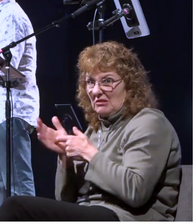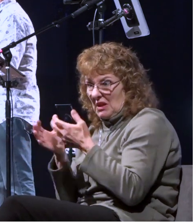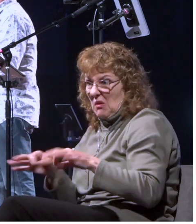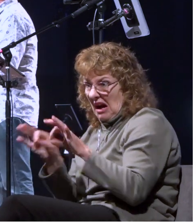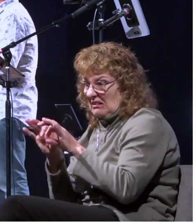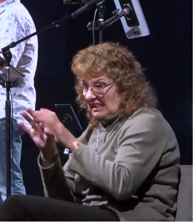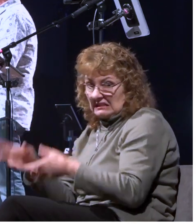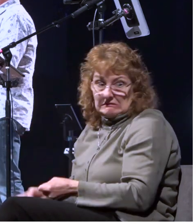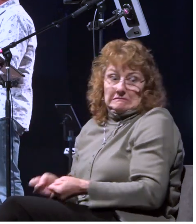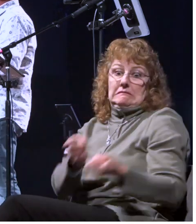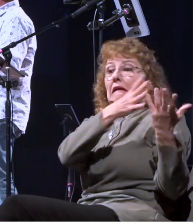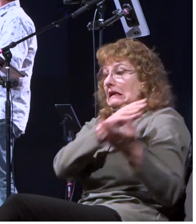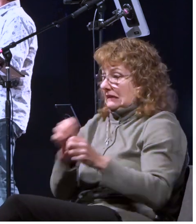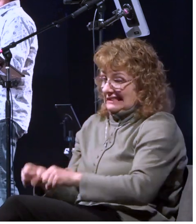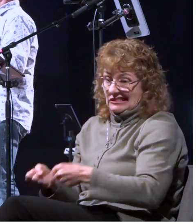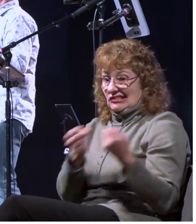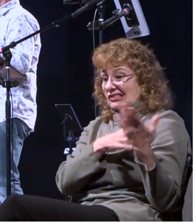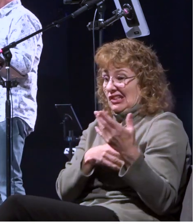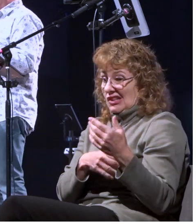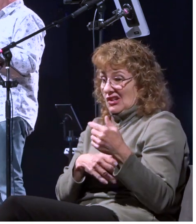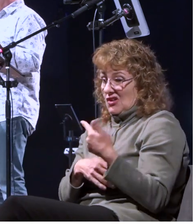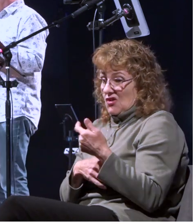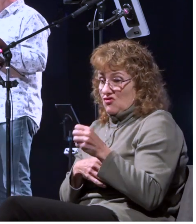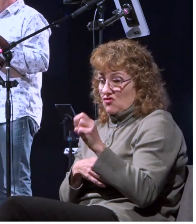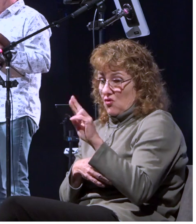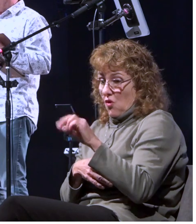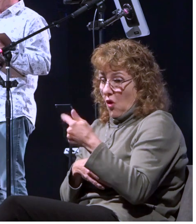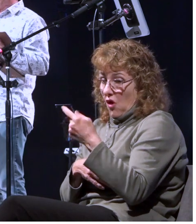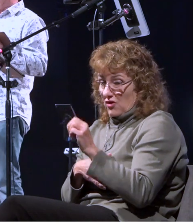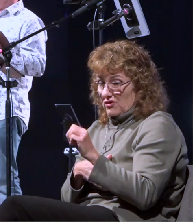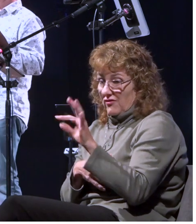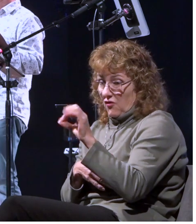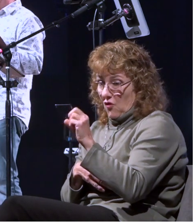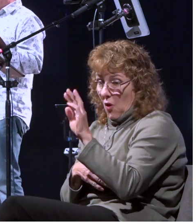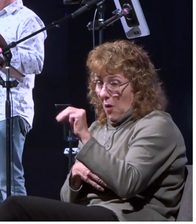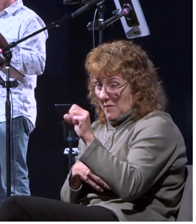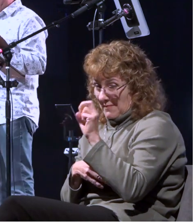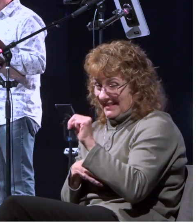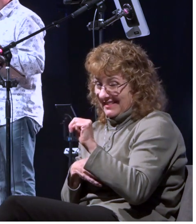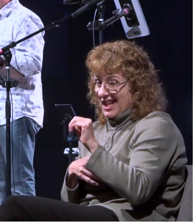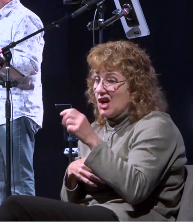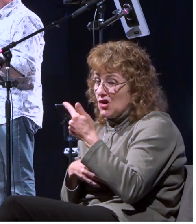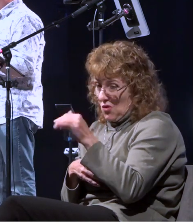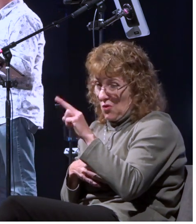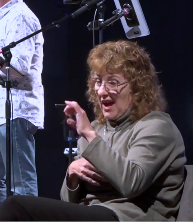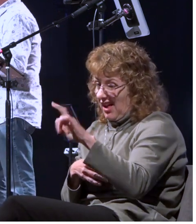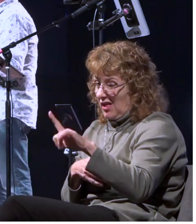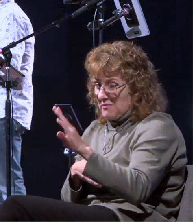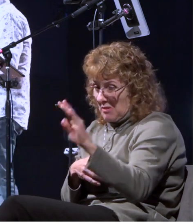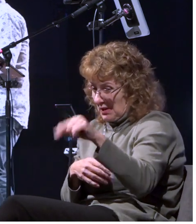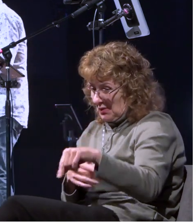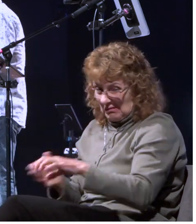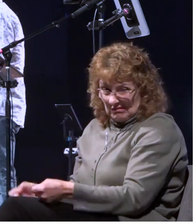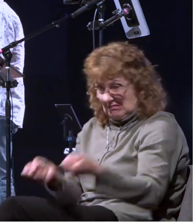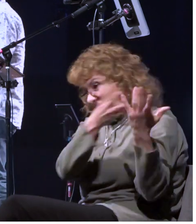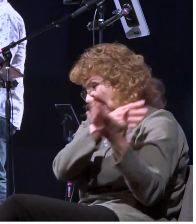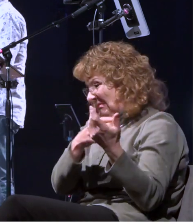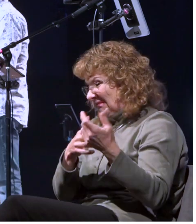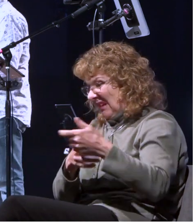you know the george foreman grill goes and the the thigh masters go into the ocean and the ginsu knives and